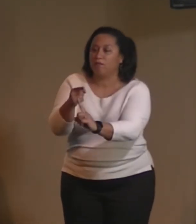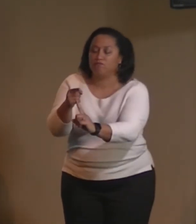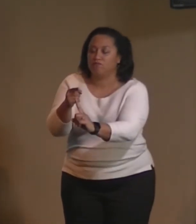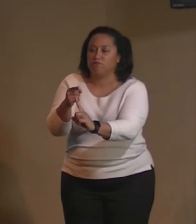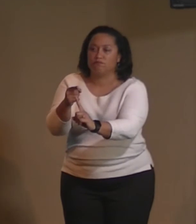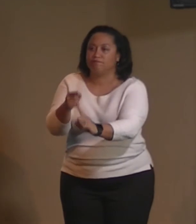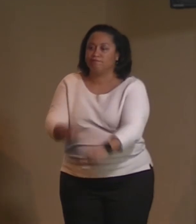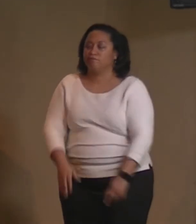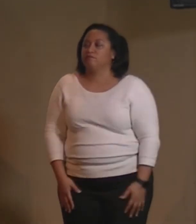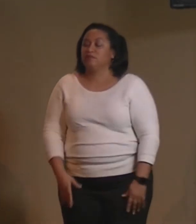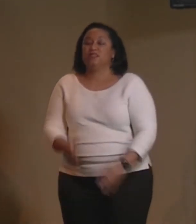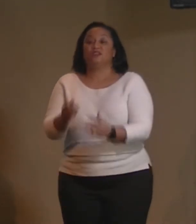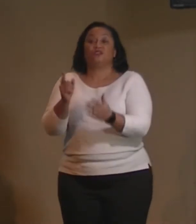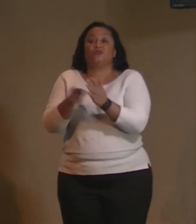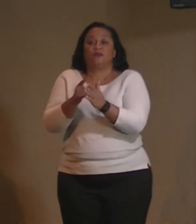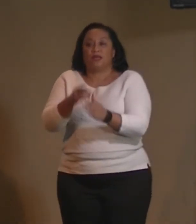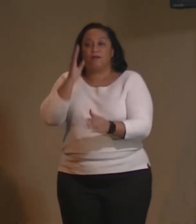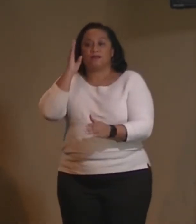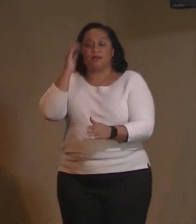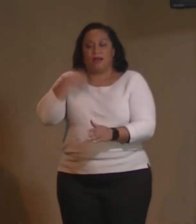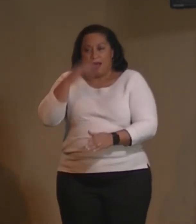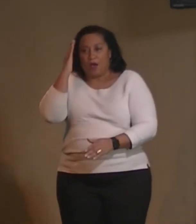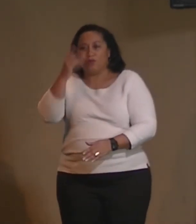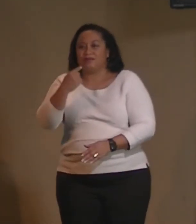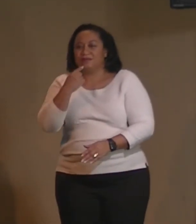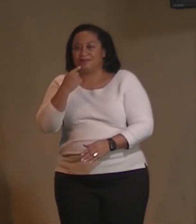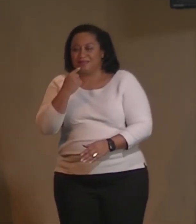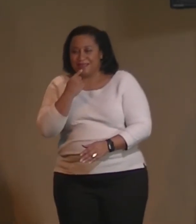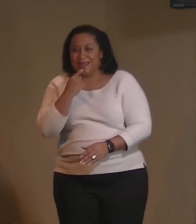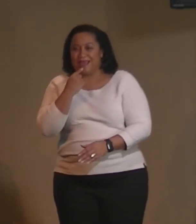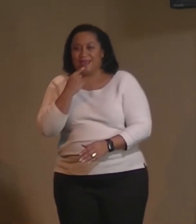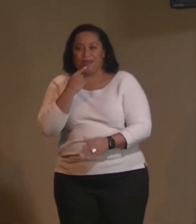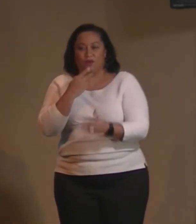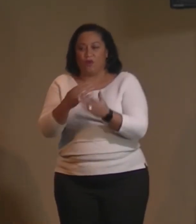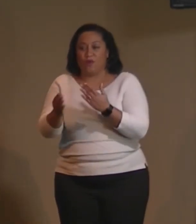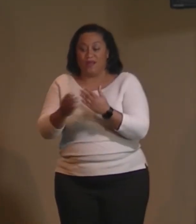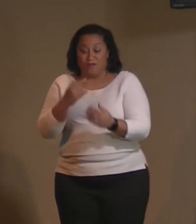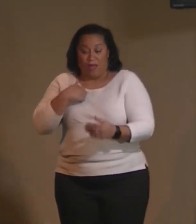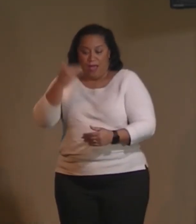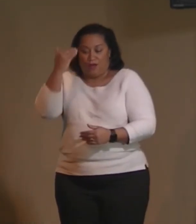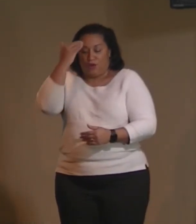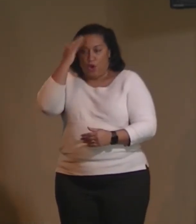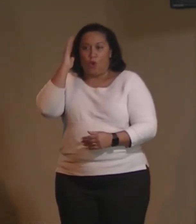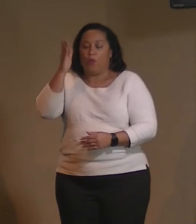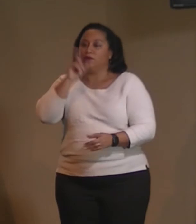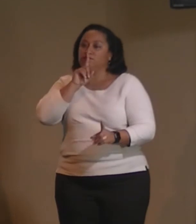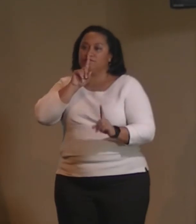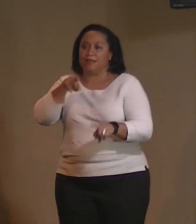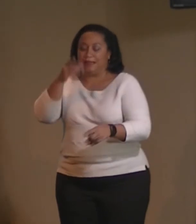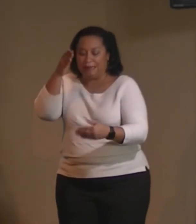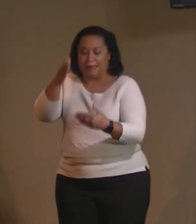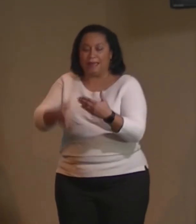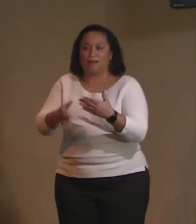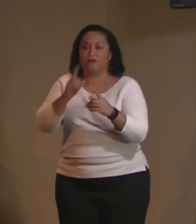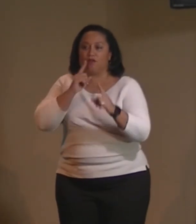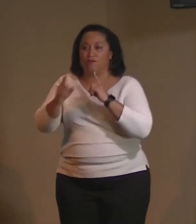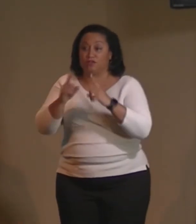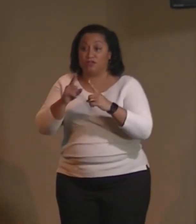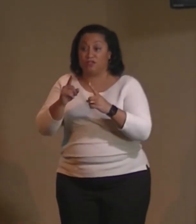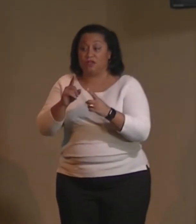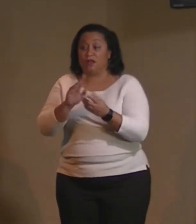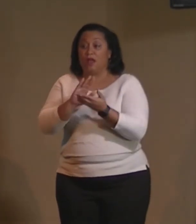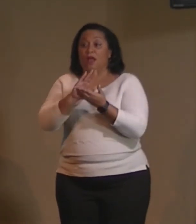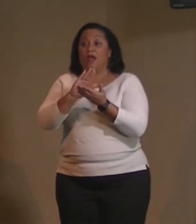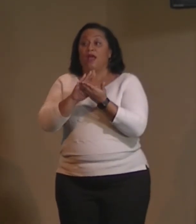want to cut straight through. And sometimes I'm going to say what I know is going to go right there. And as the conversation evolves,